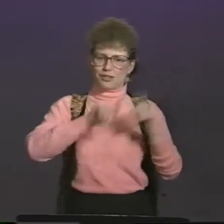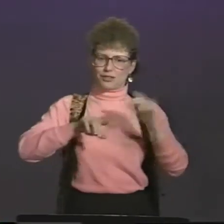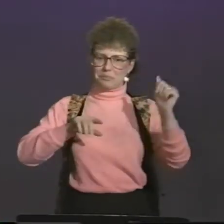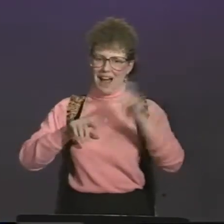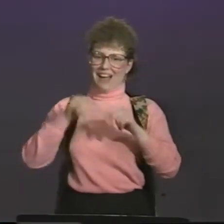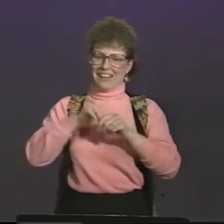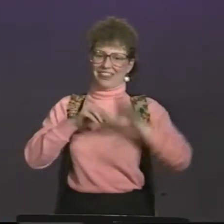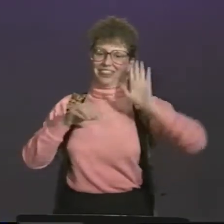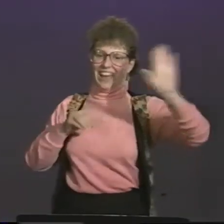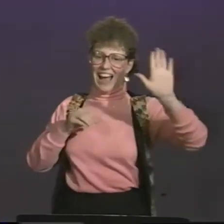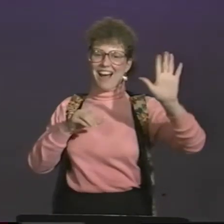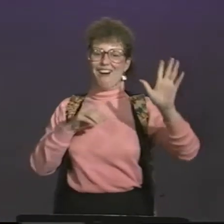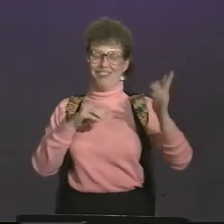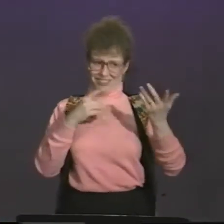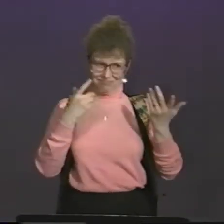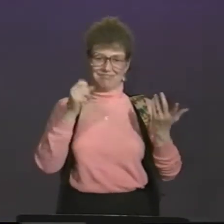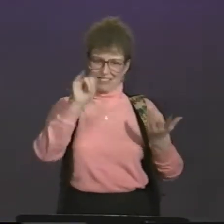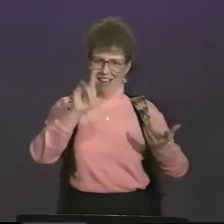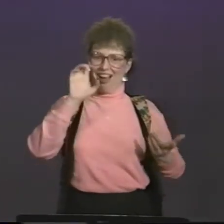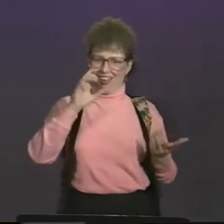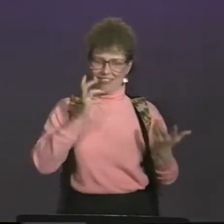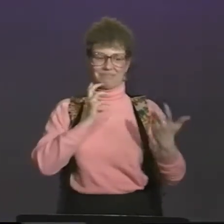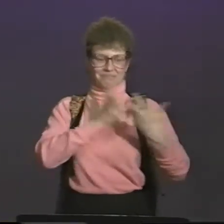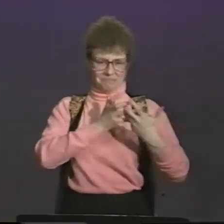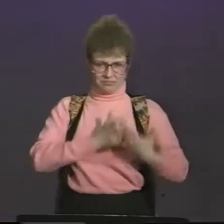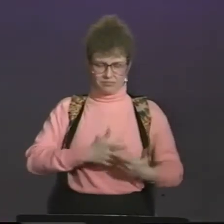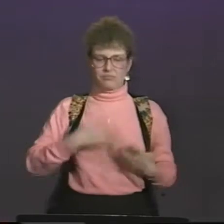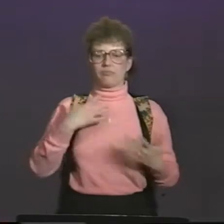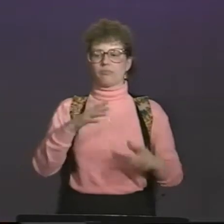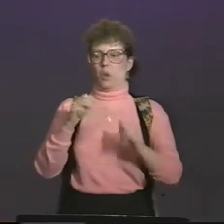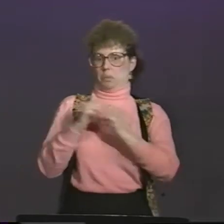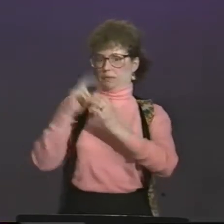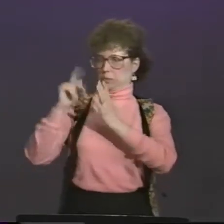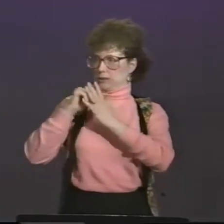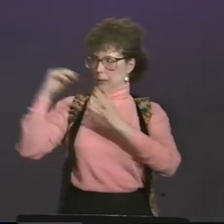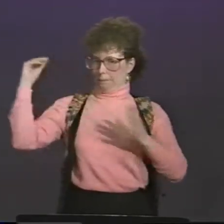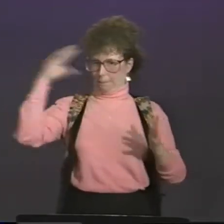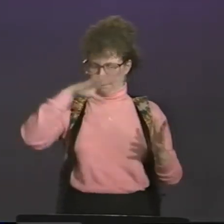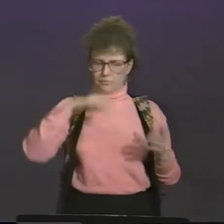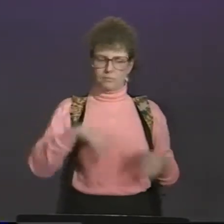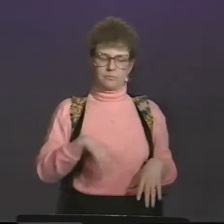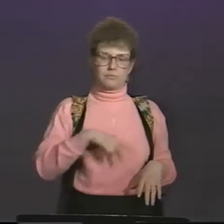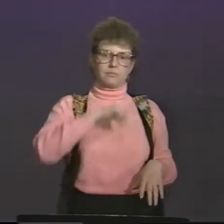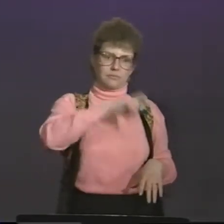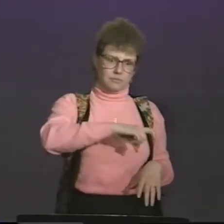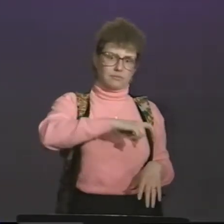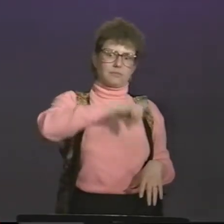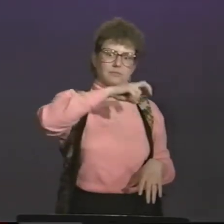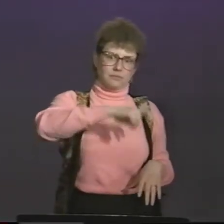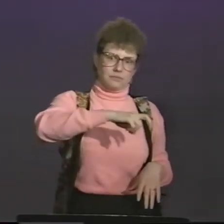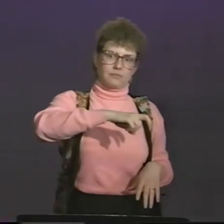ASL to present the questions so that they would match their styles and they would feel comfortable in responding.